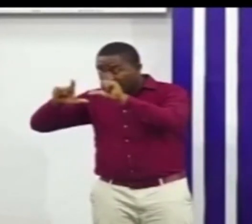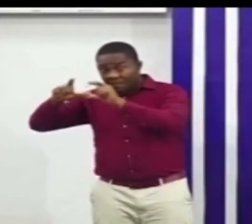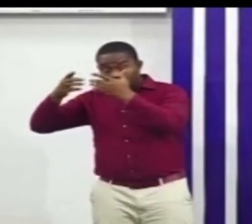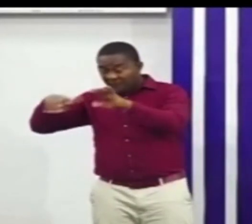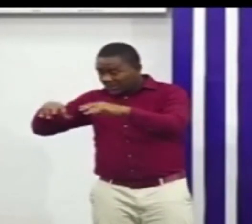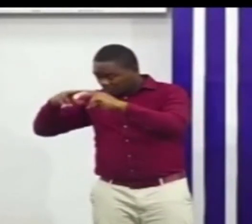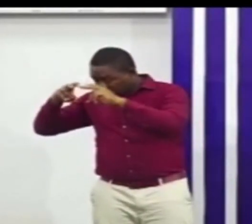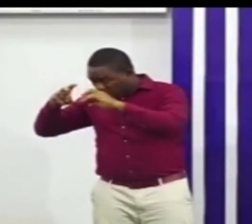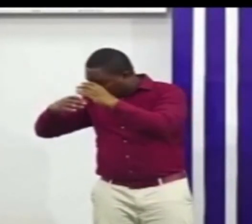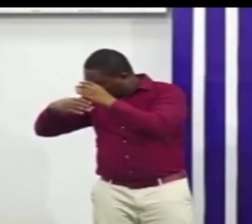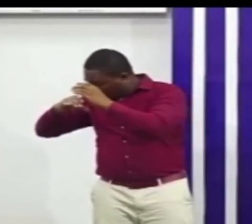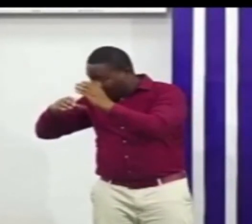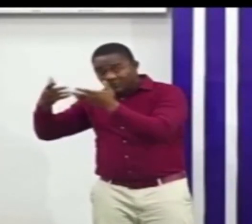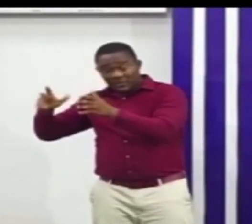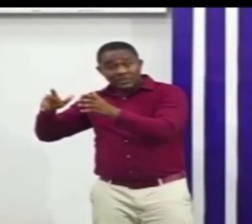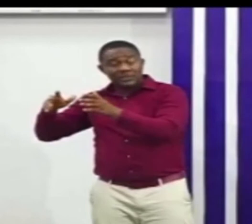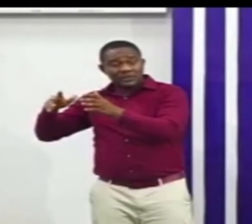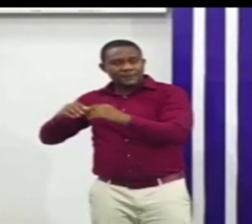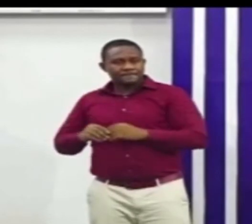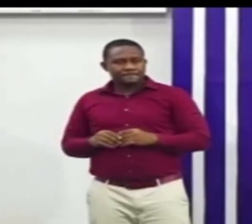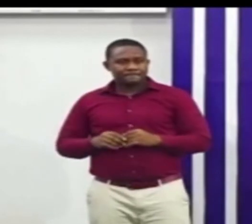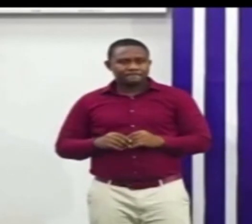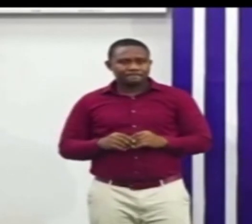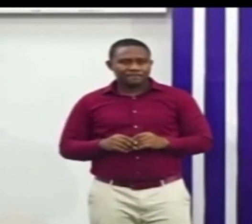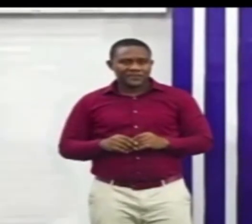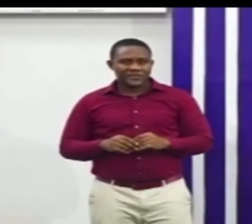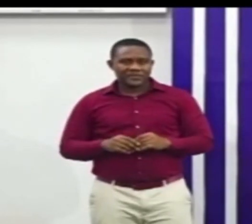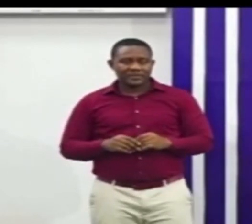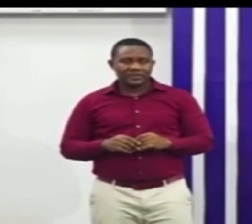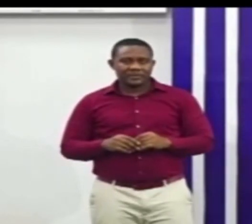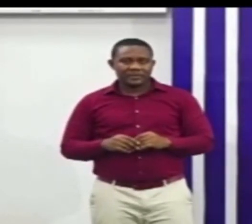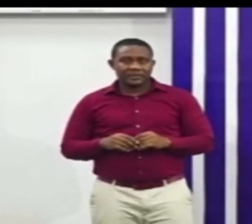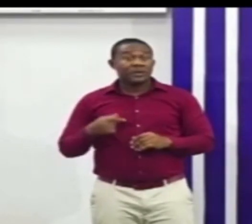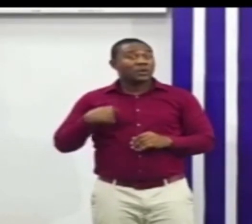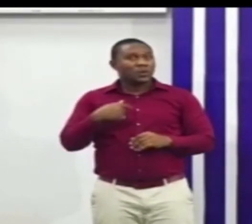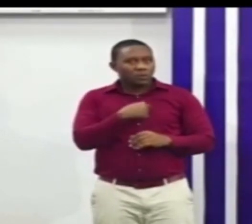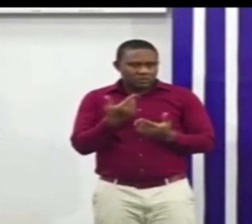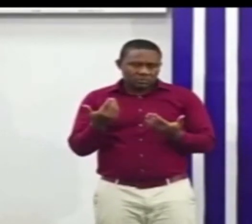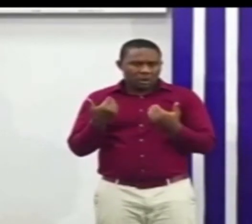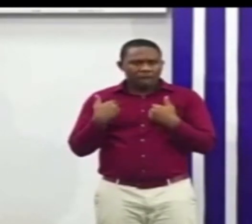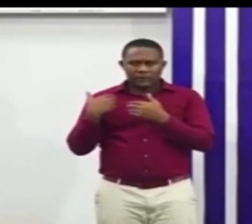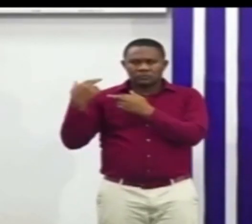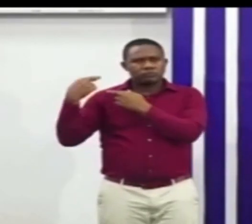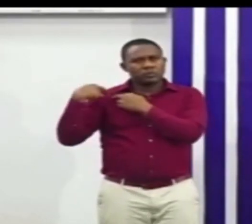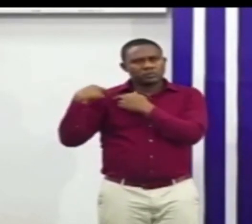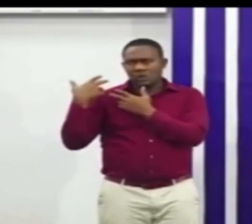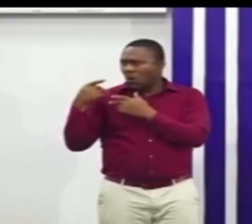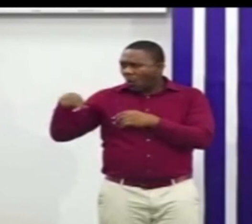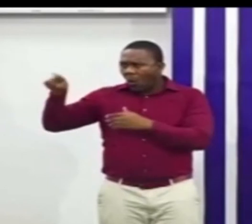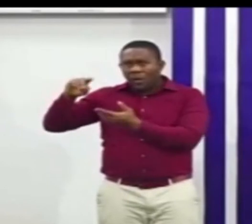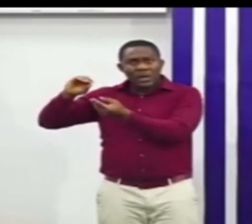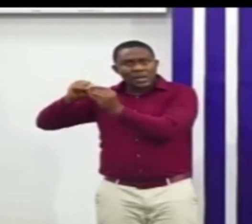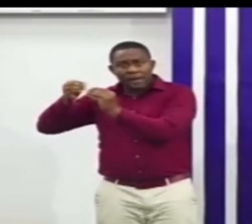the management of every outbreak we have demanded to plot what we call